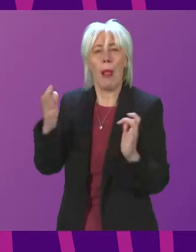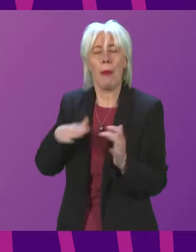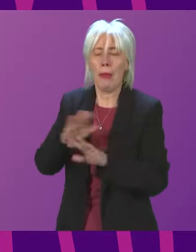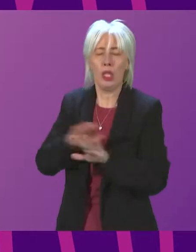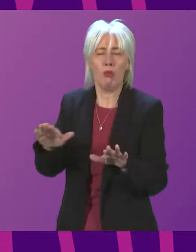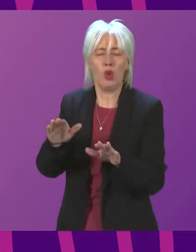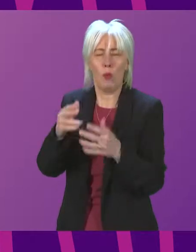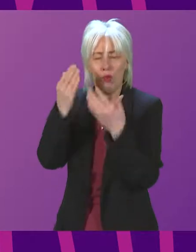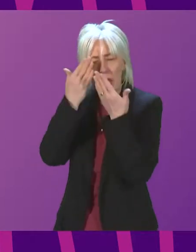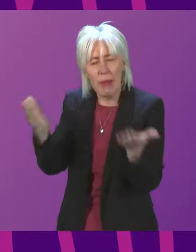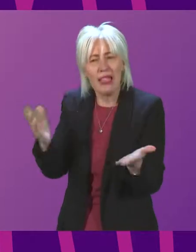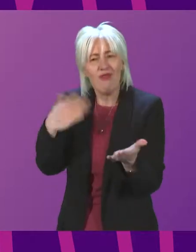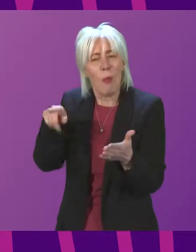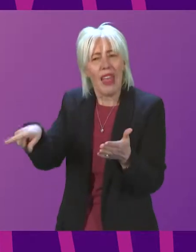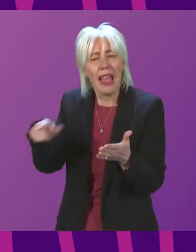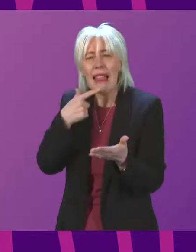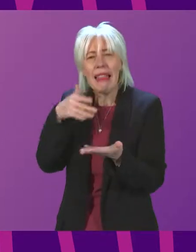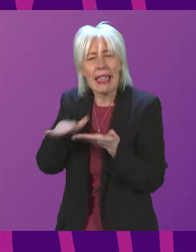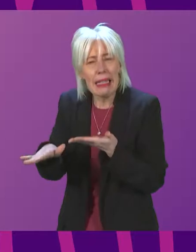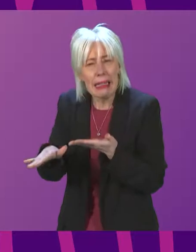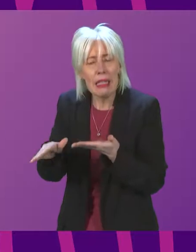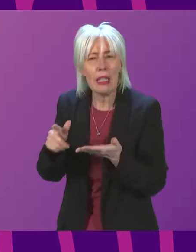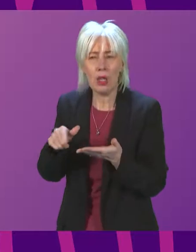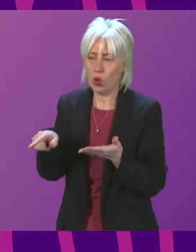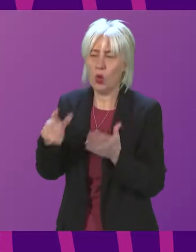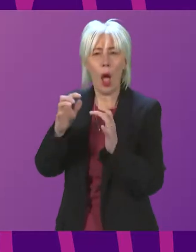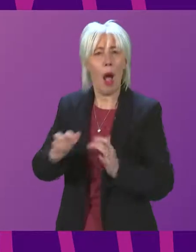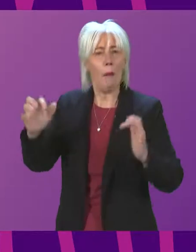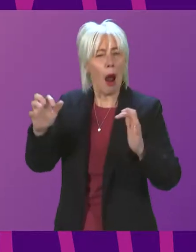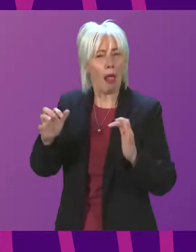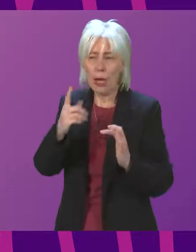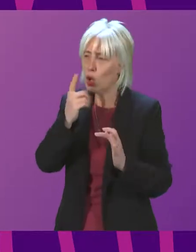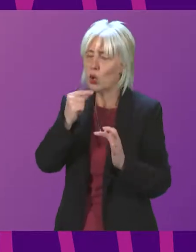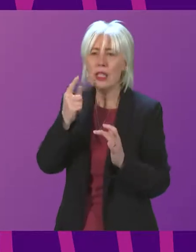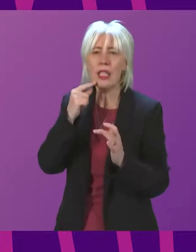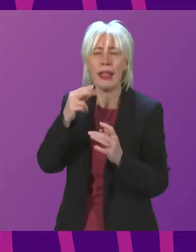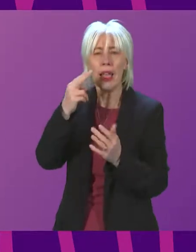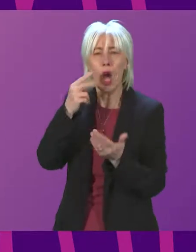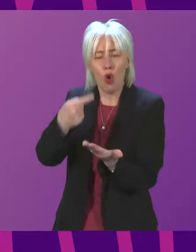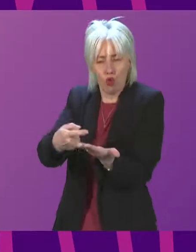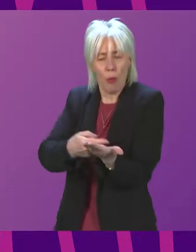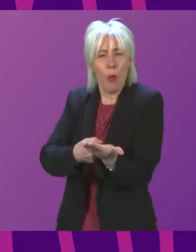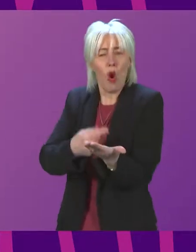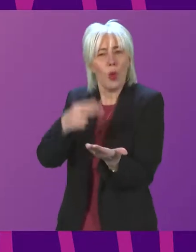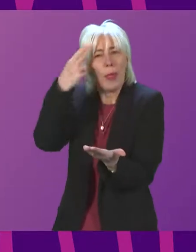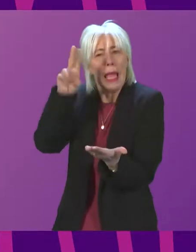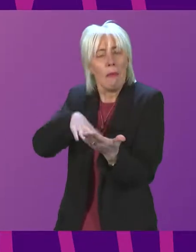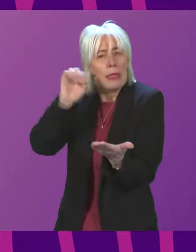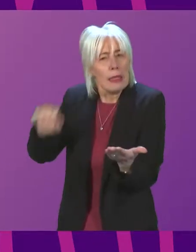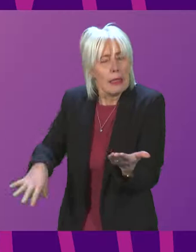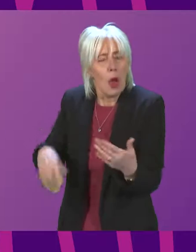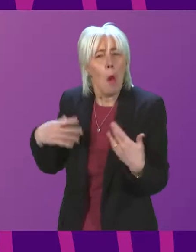Would it be in order for Parliament to see an anonymised report of the investigation from the Scottish Government?